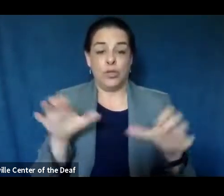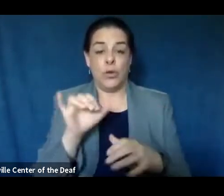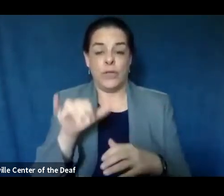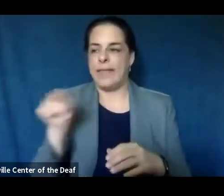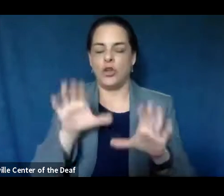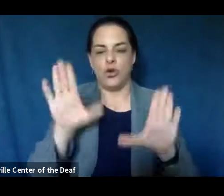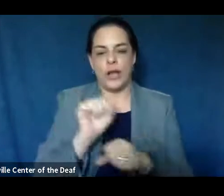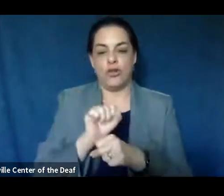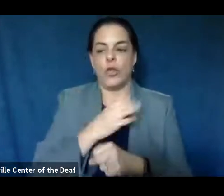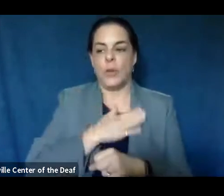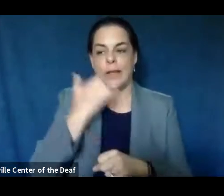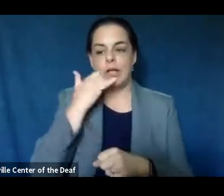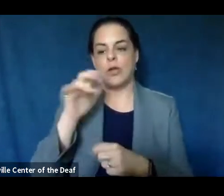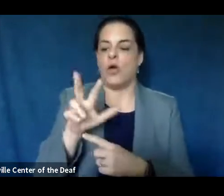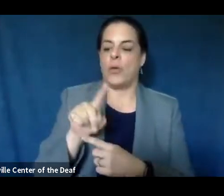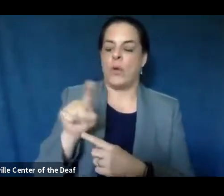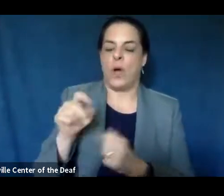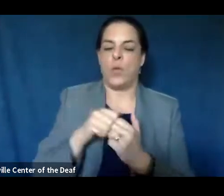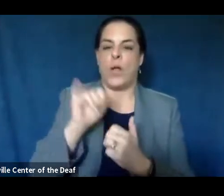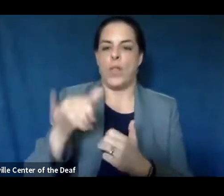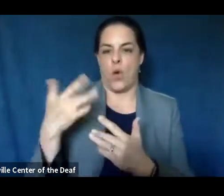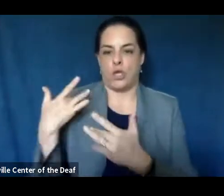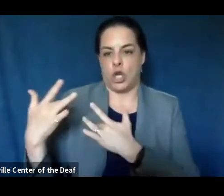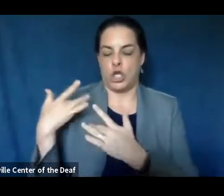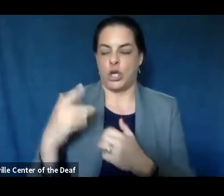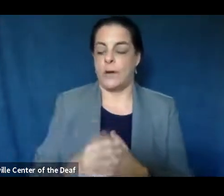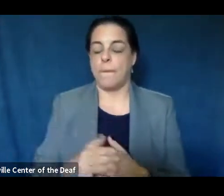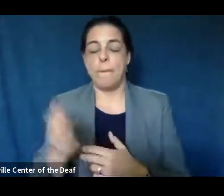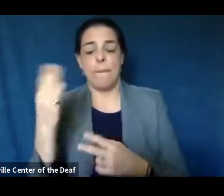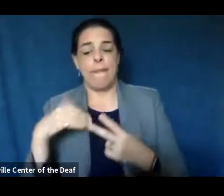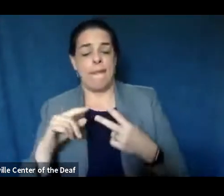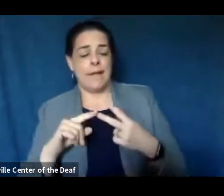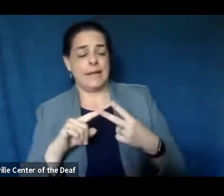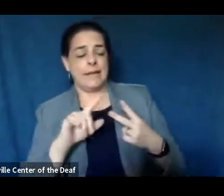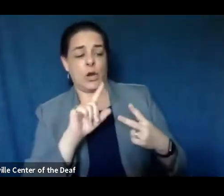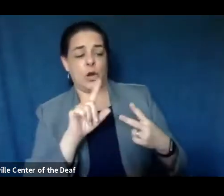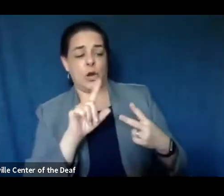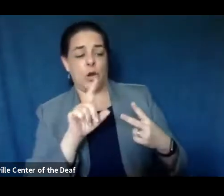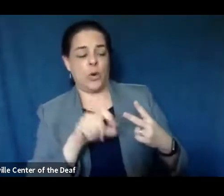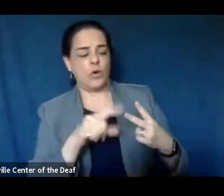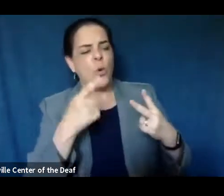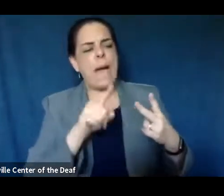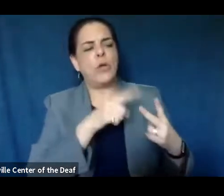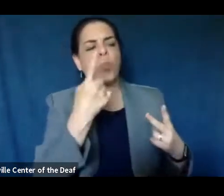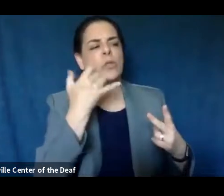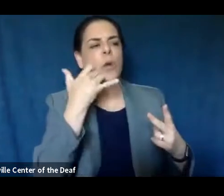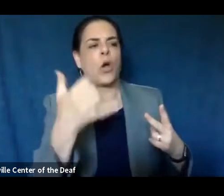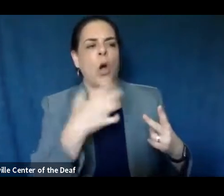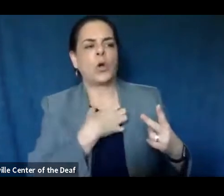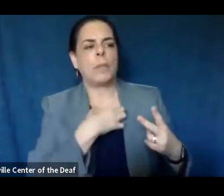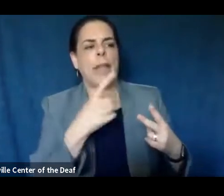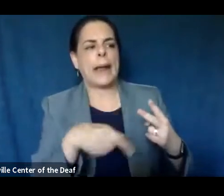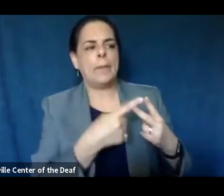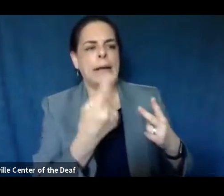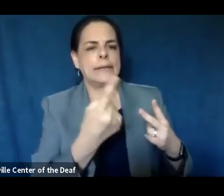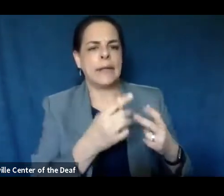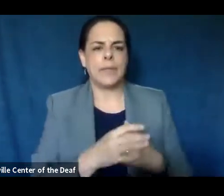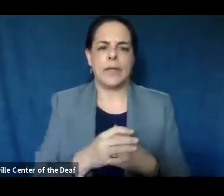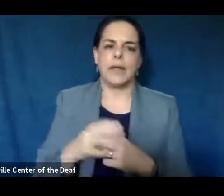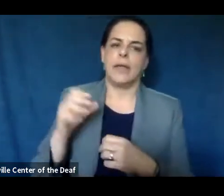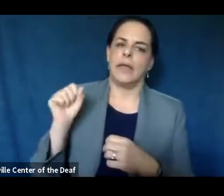job. So yes, please call 311 with those concerns. Your secondary question is what happens when that call comes in? So,